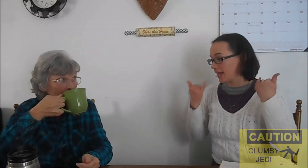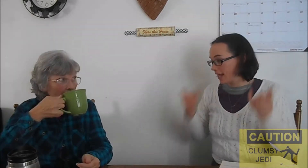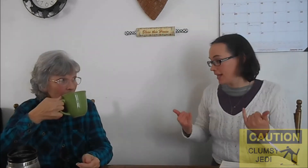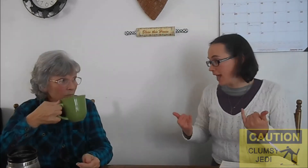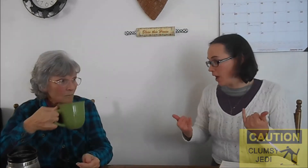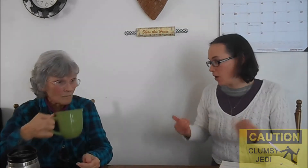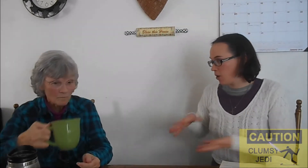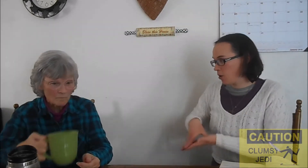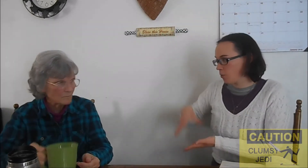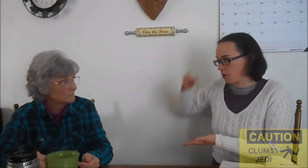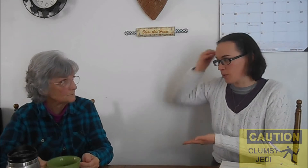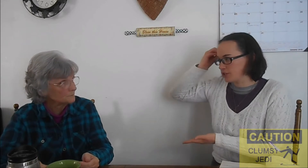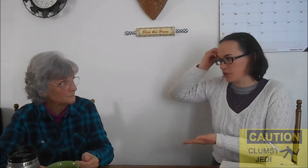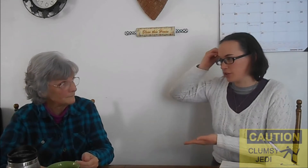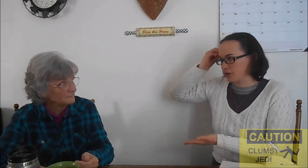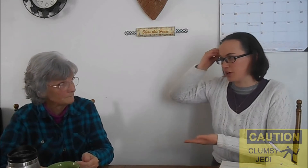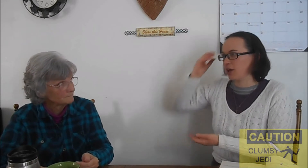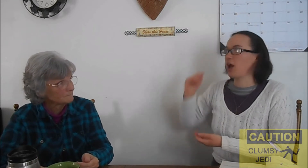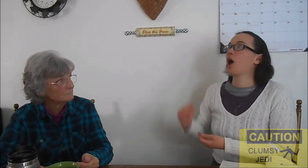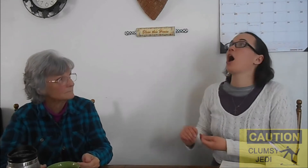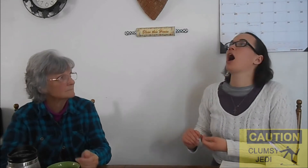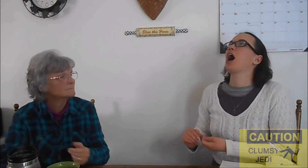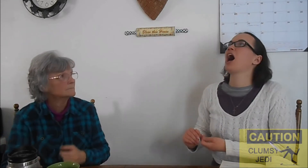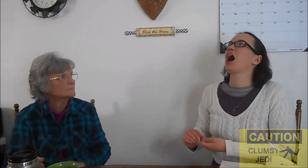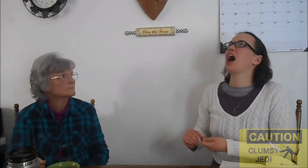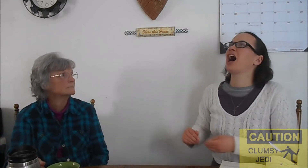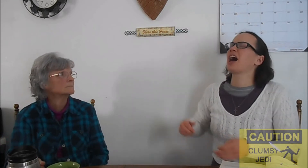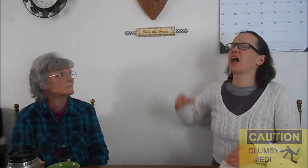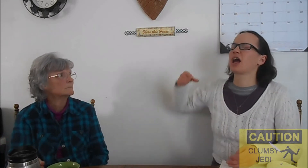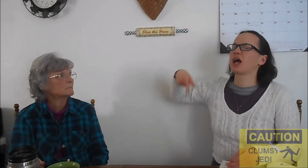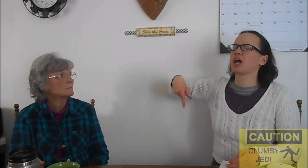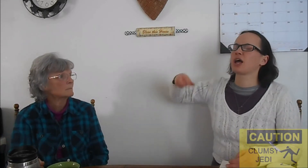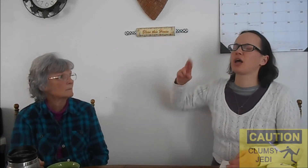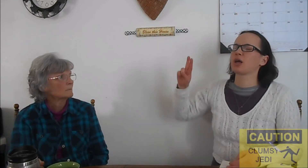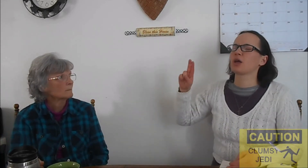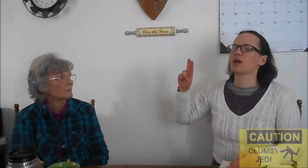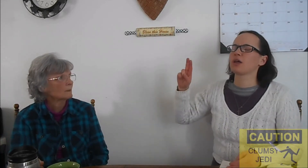Now, we're going to learn, uh...